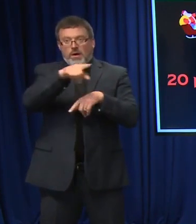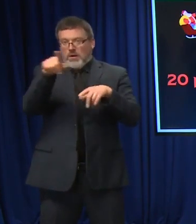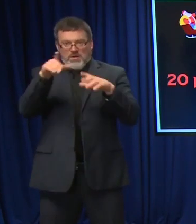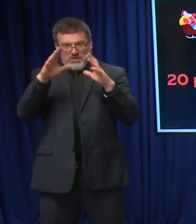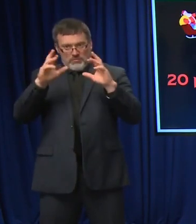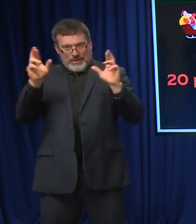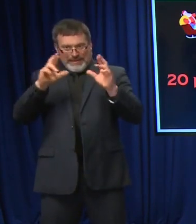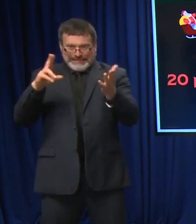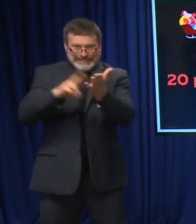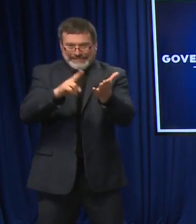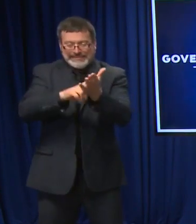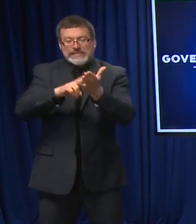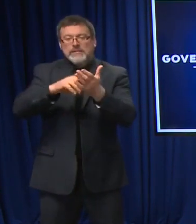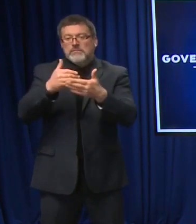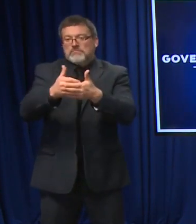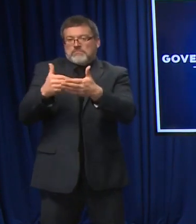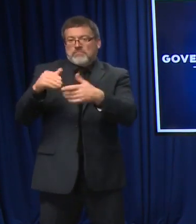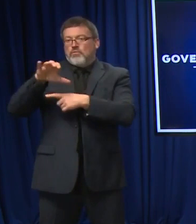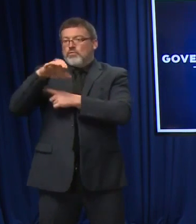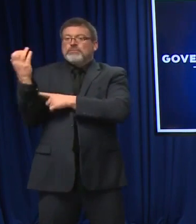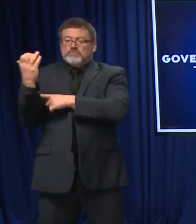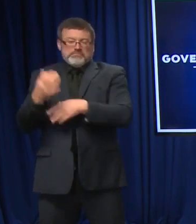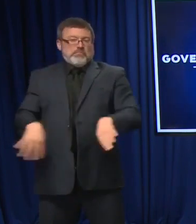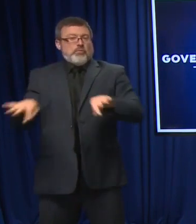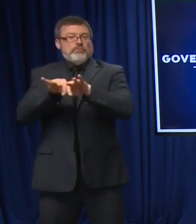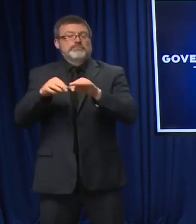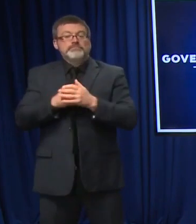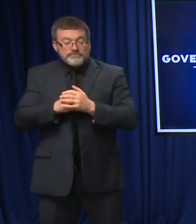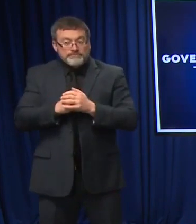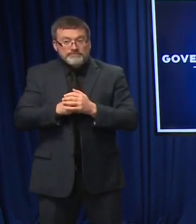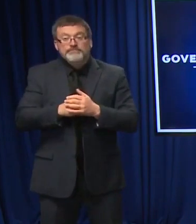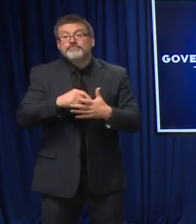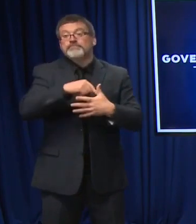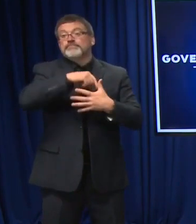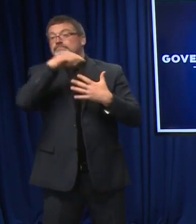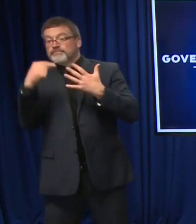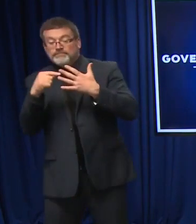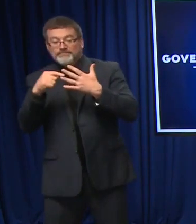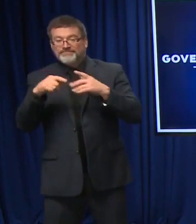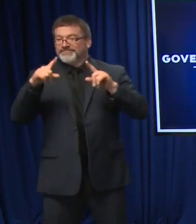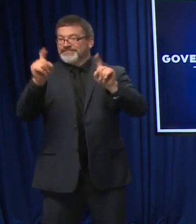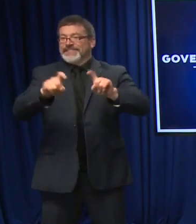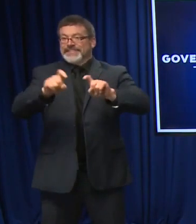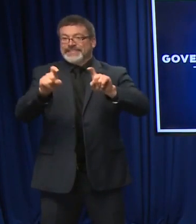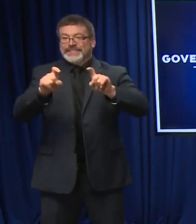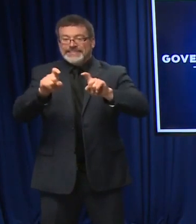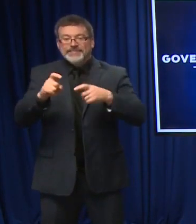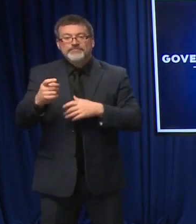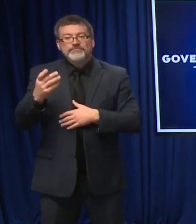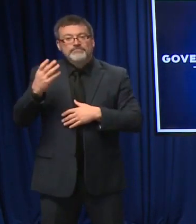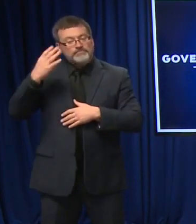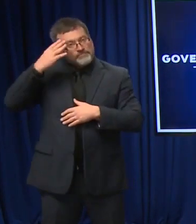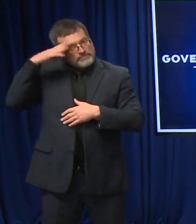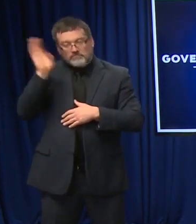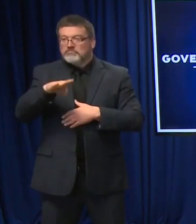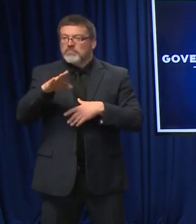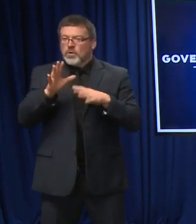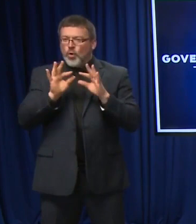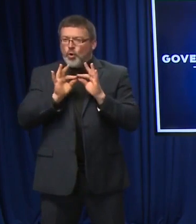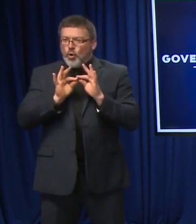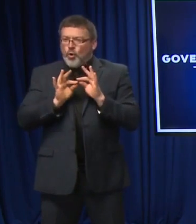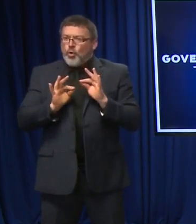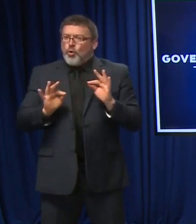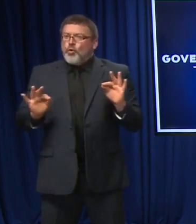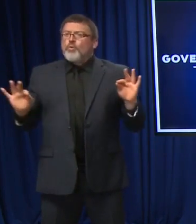Testing programs. So as we hand it into the winter surge, we always know that testing is an incredibly important so that individuals who come down with symptoms, they can get